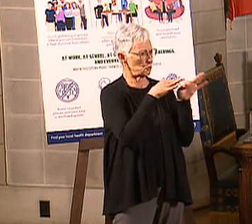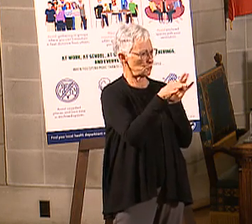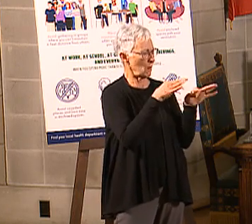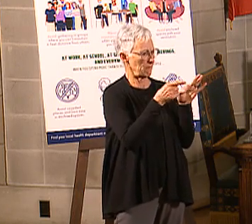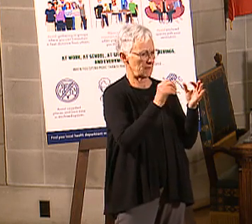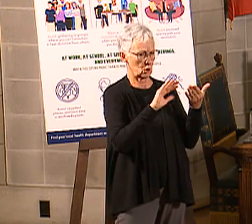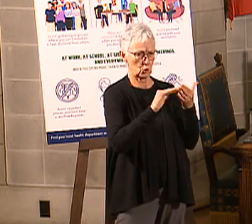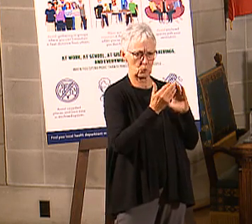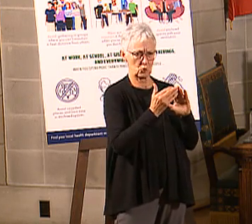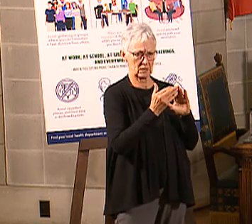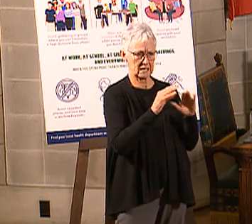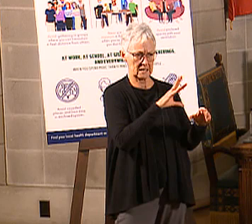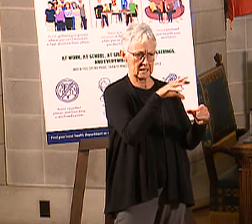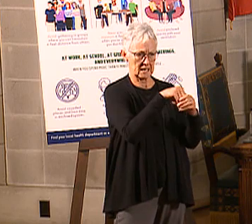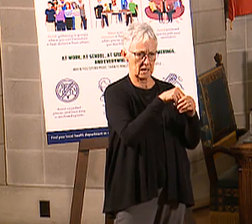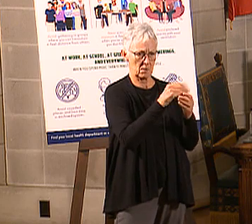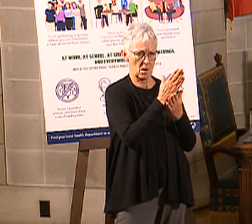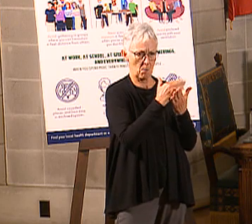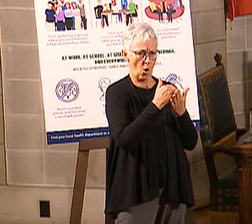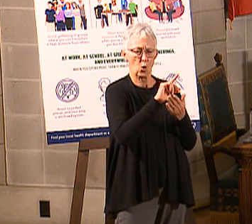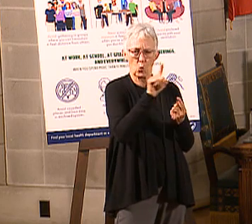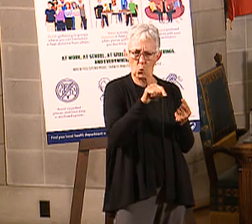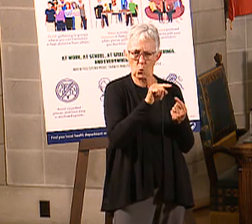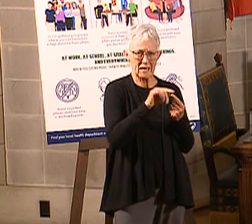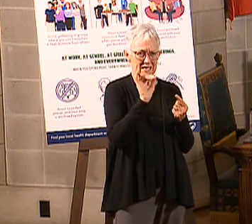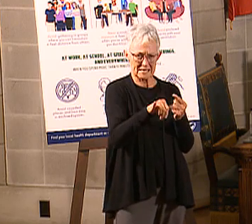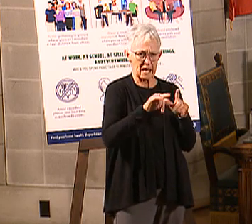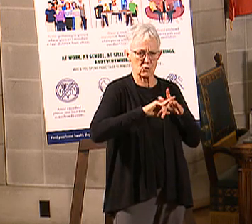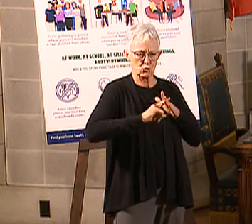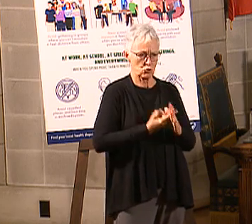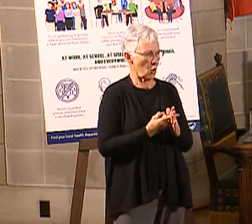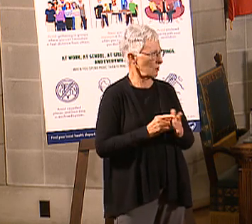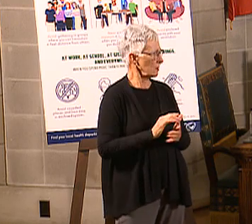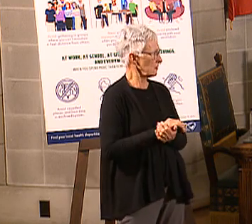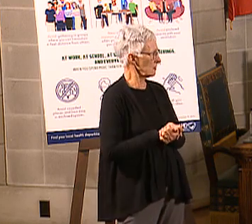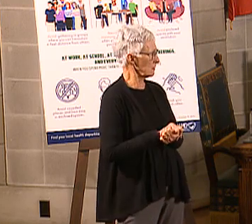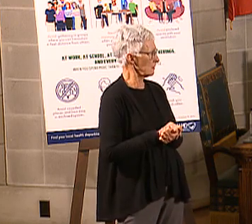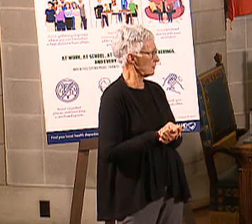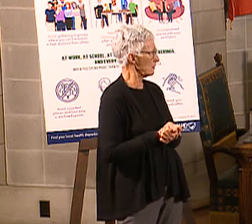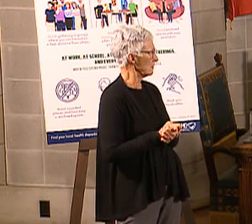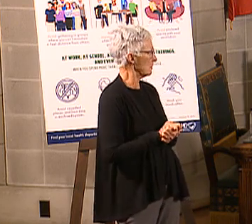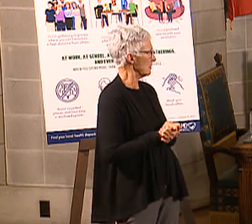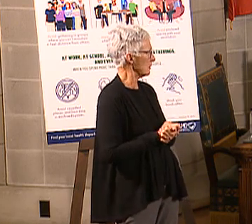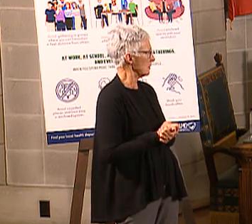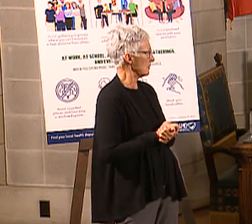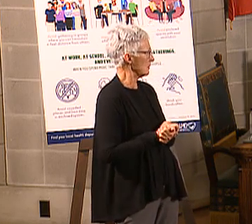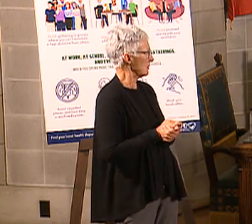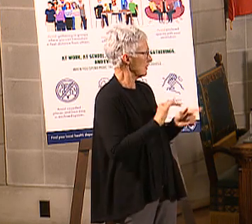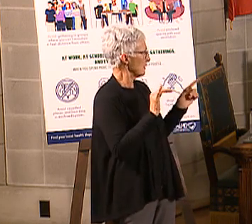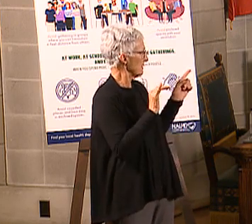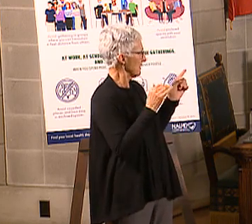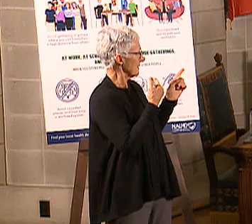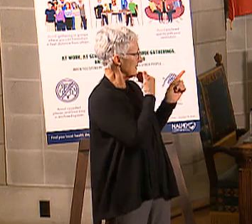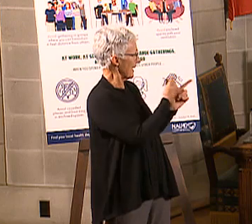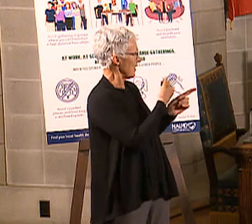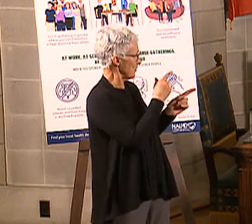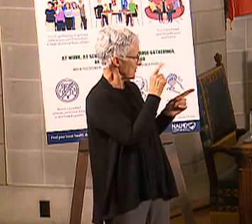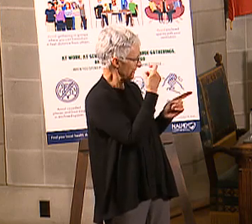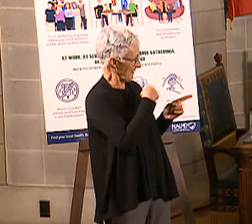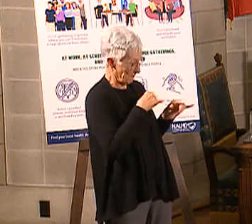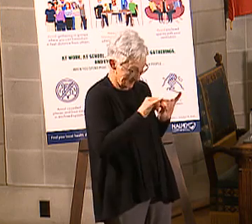in 2022 does that start? Sure, if I could go to the... That's why I called you up here, Nate. Thank you, sir.